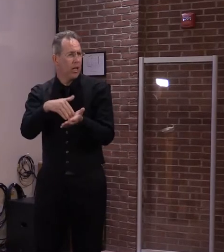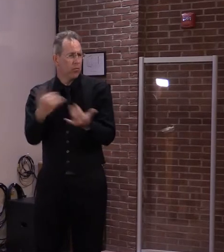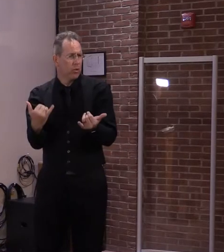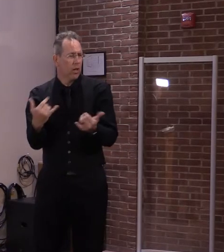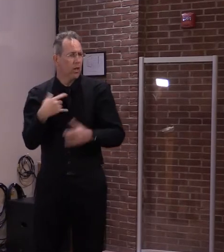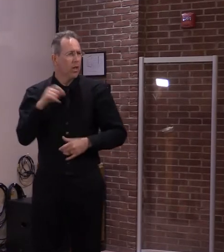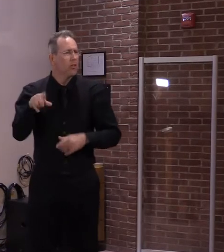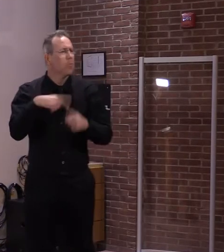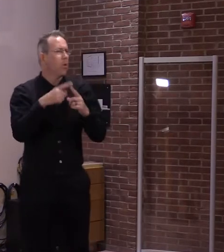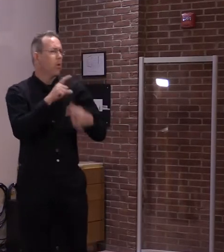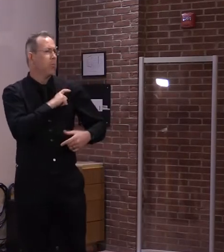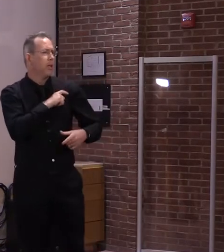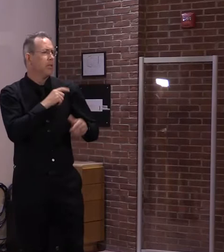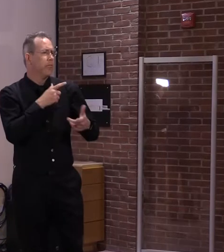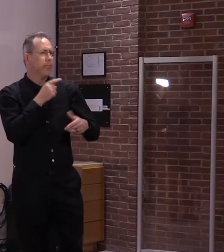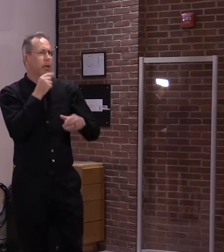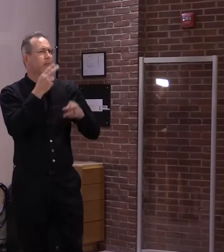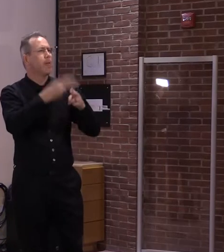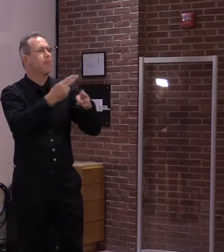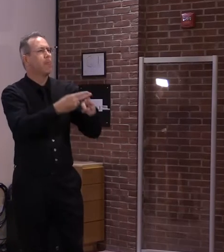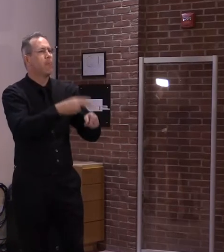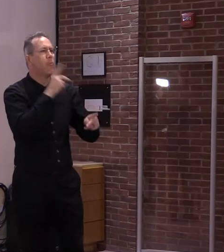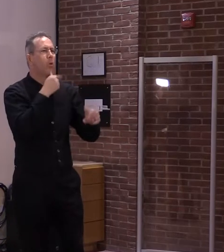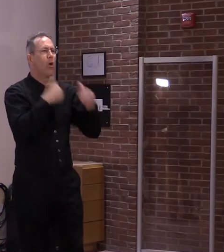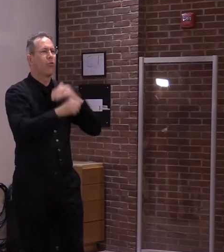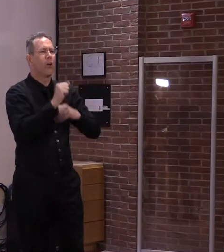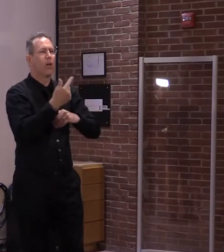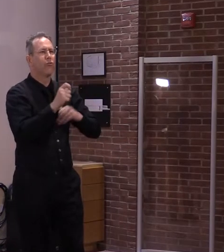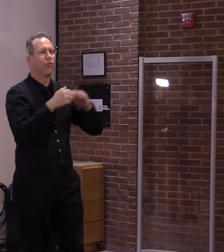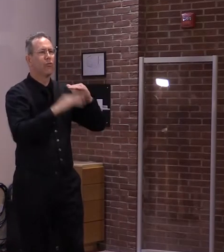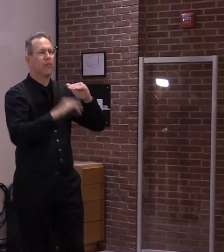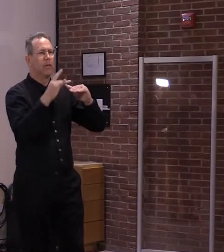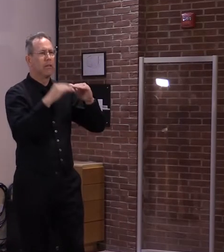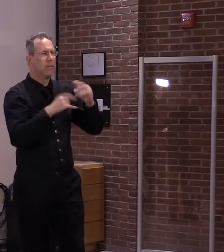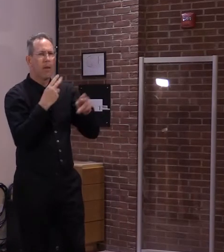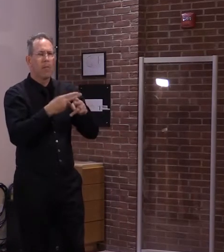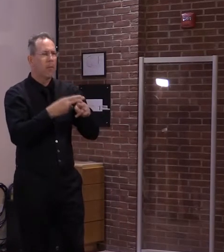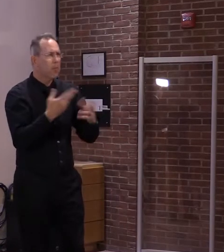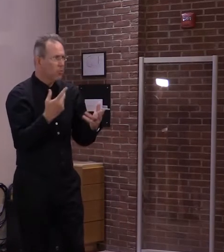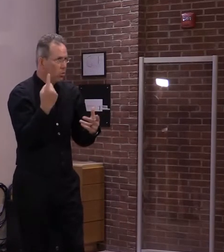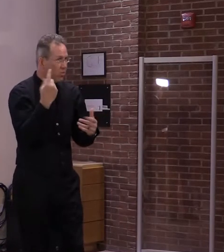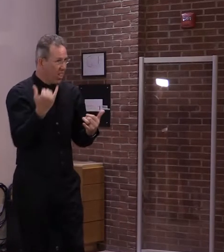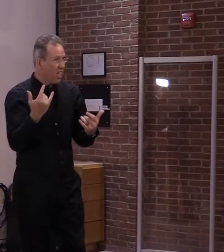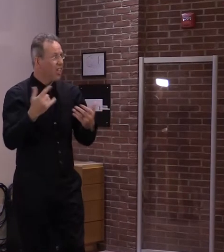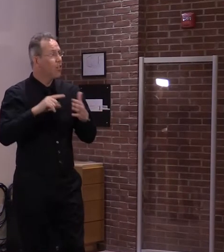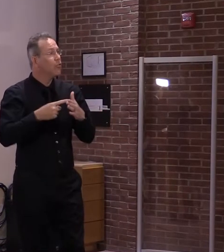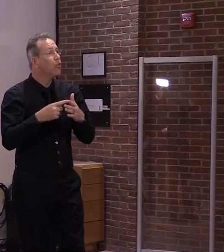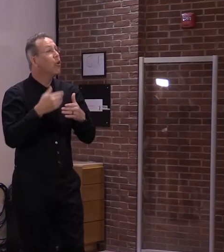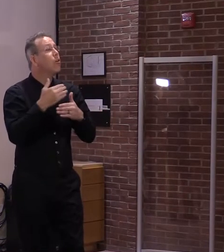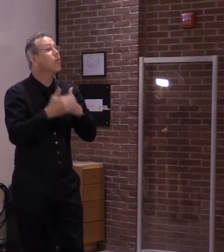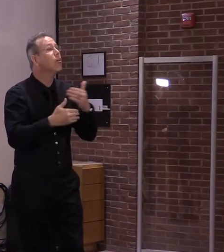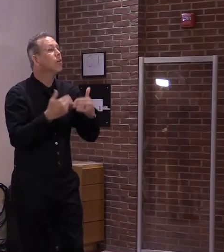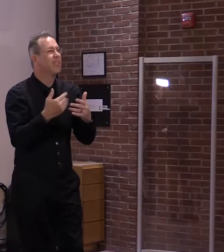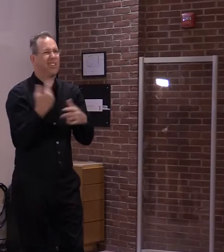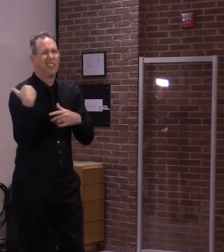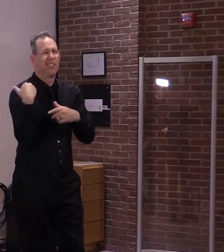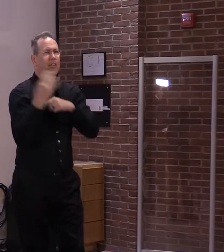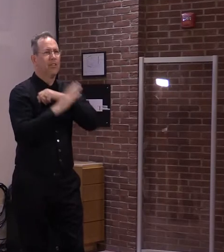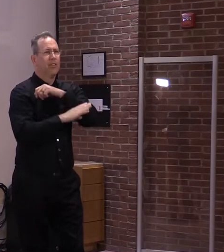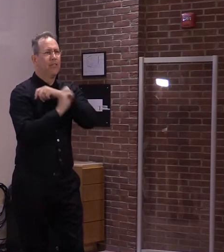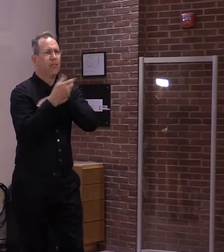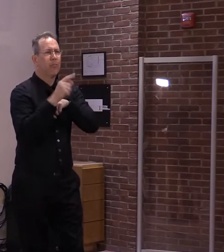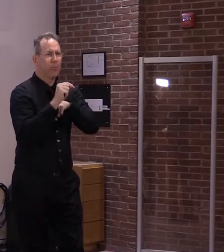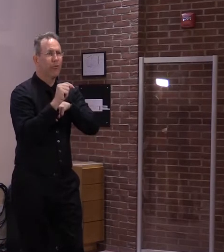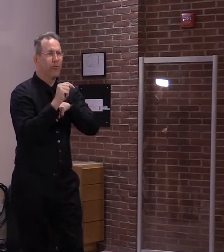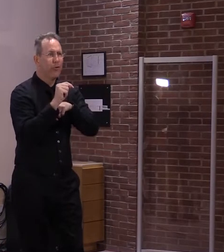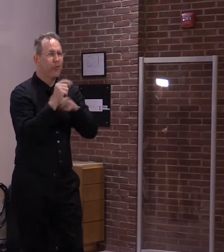people in a head-on crash in Charlotte. But over the weekend there, Vermont had another case of another 16-year-old driver